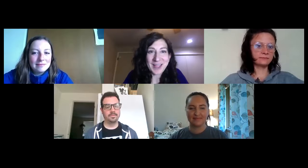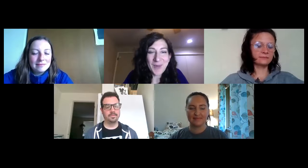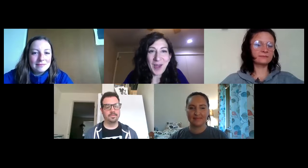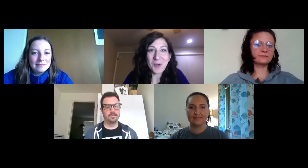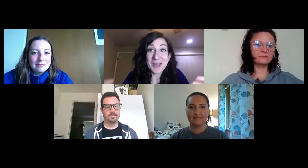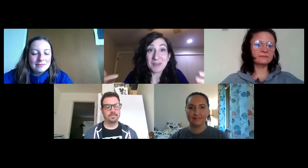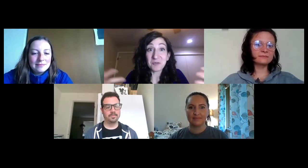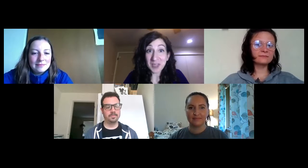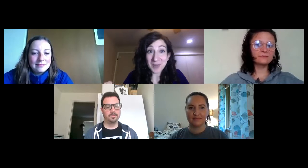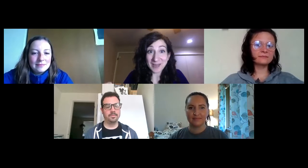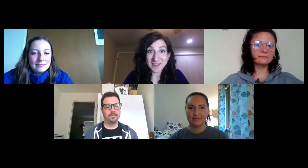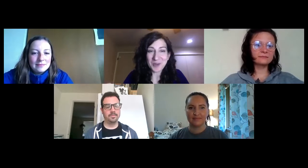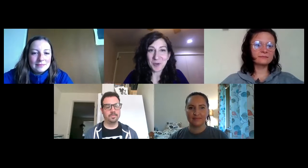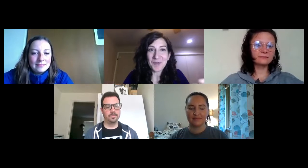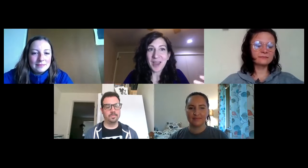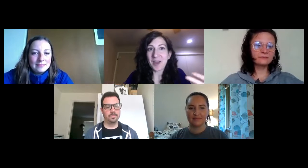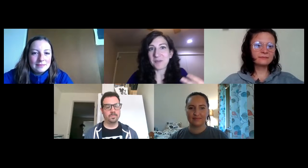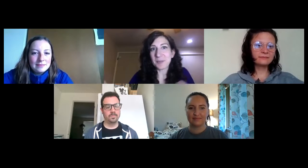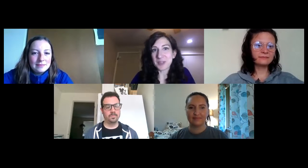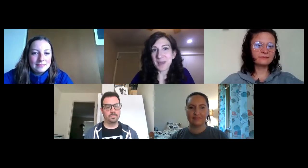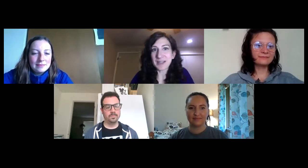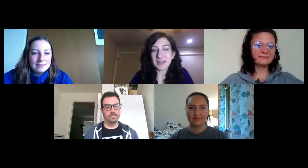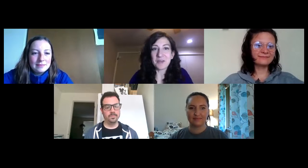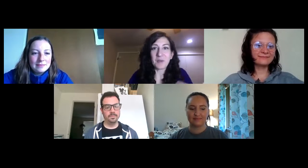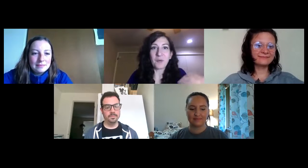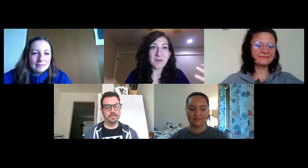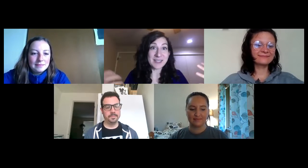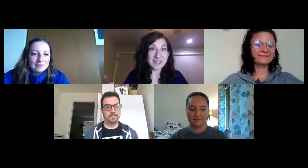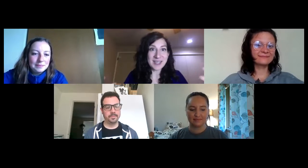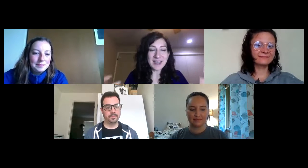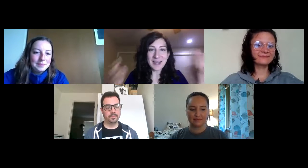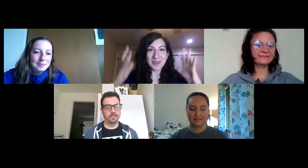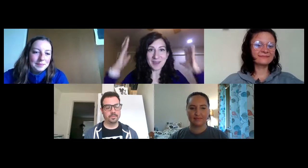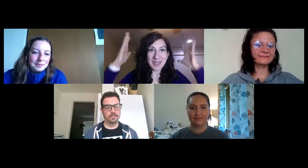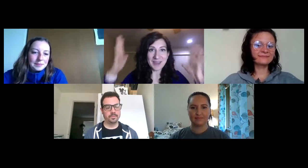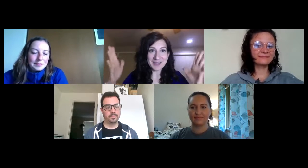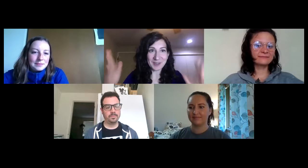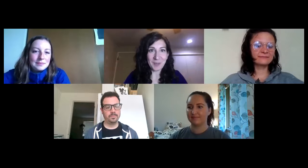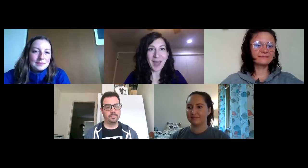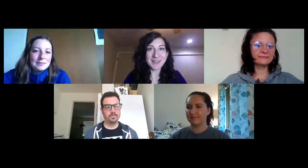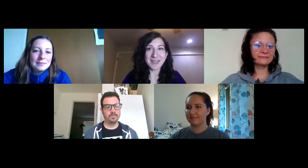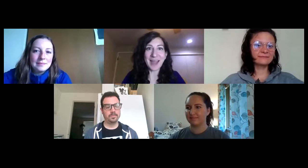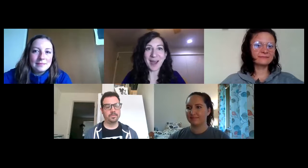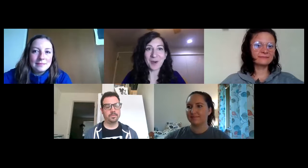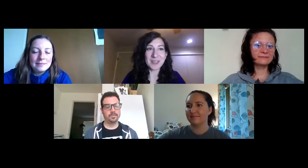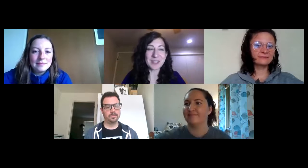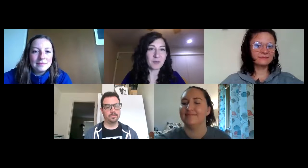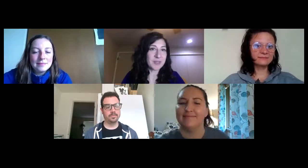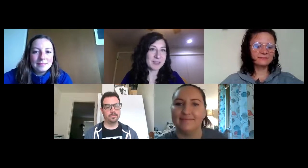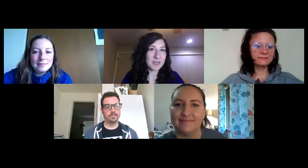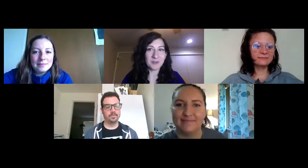about With film here too Of the perspective Of what we see In this little box And how the different Things that we do